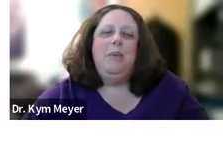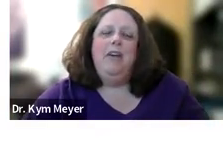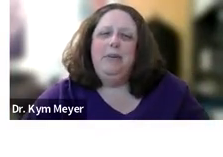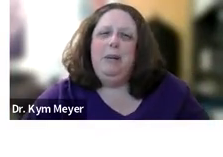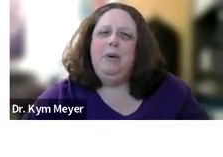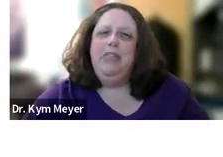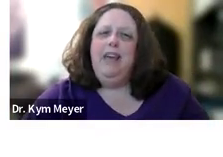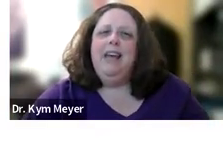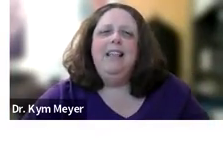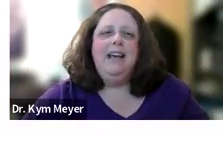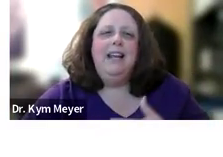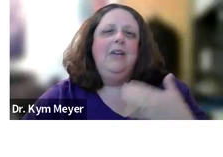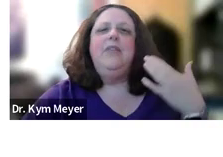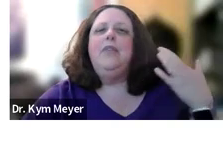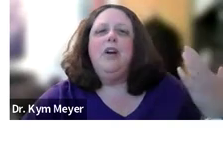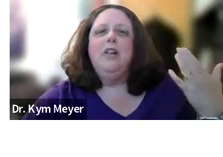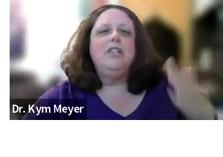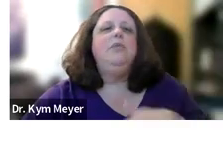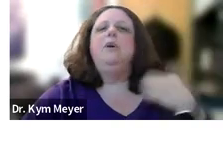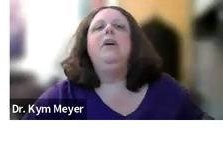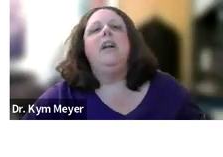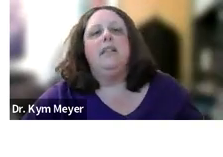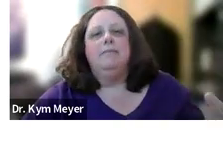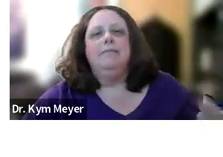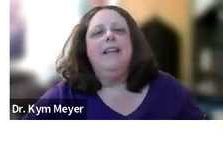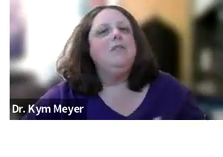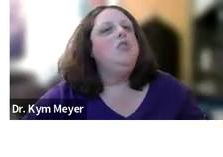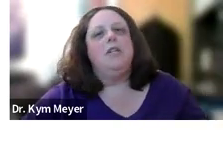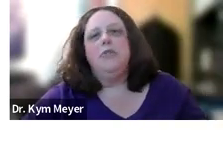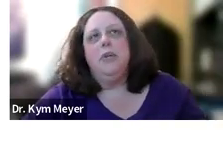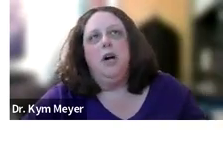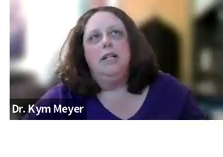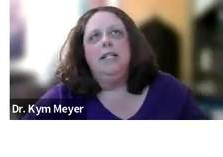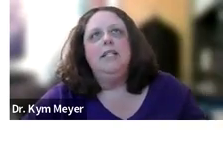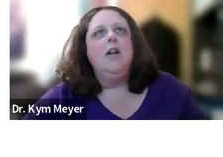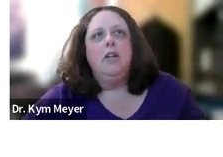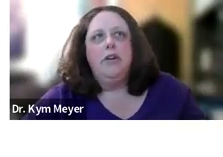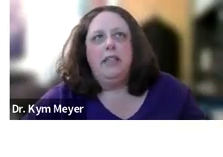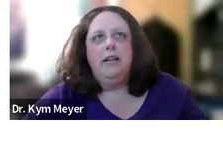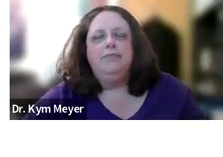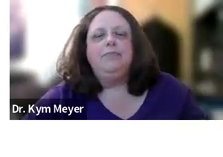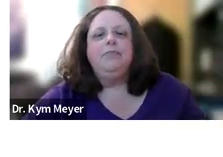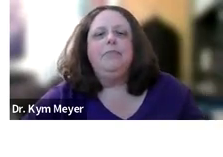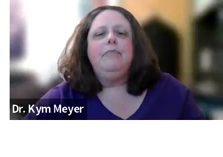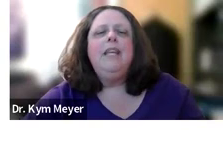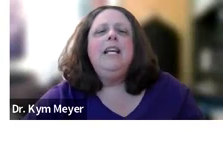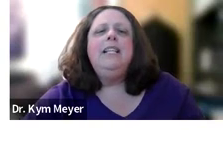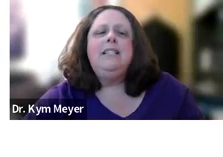So often people think that if you have hearing loss, you don't hear anything, and that's not true at all. It's not all or nothing.